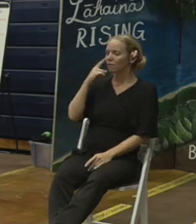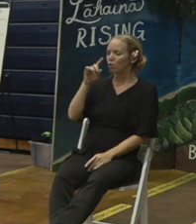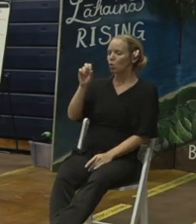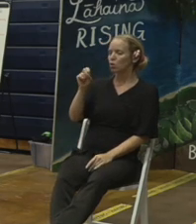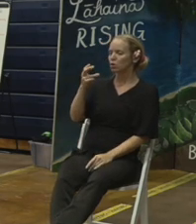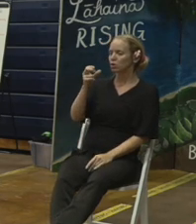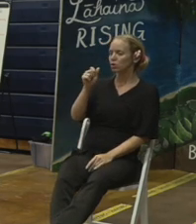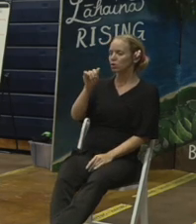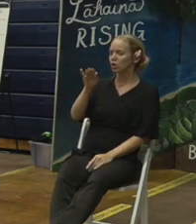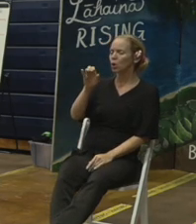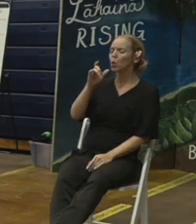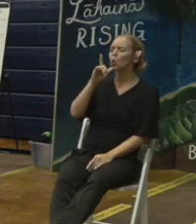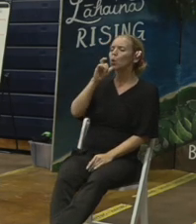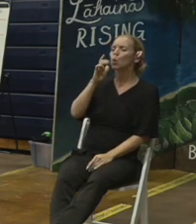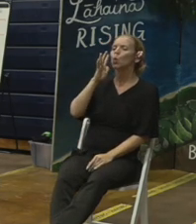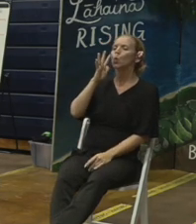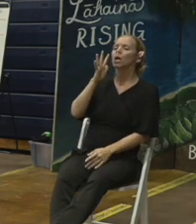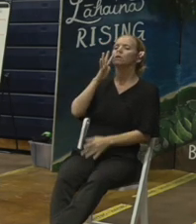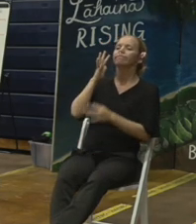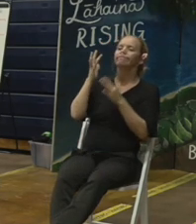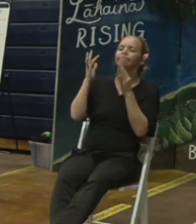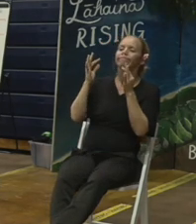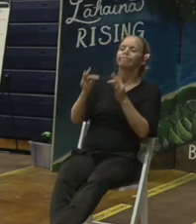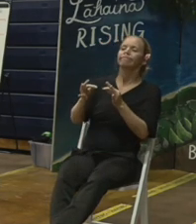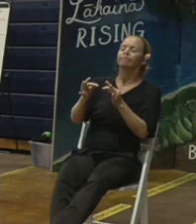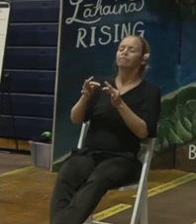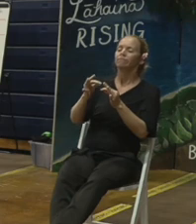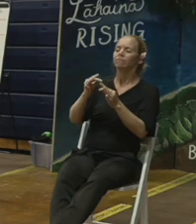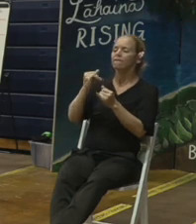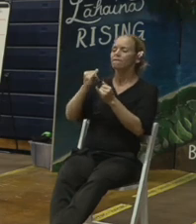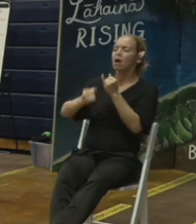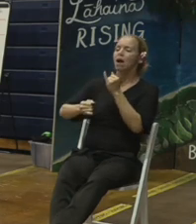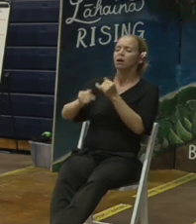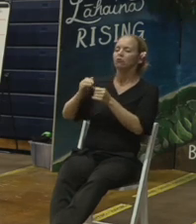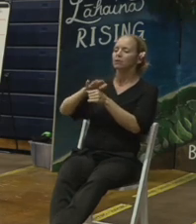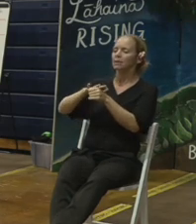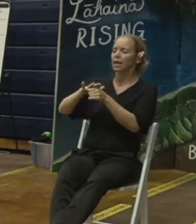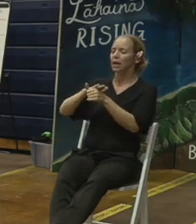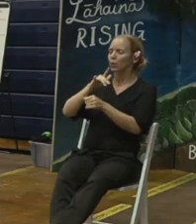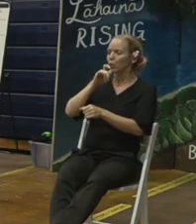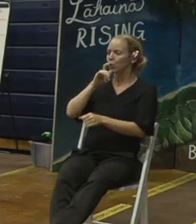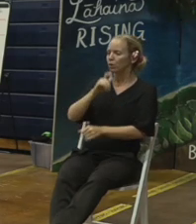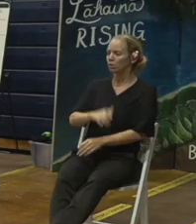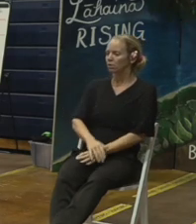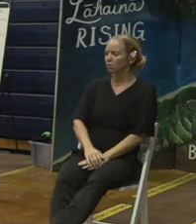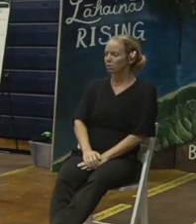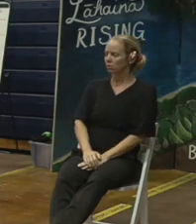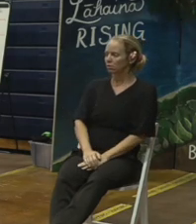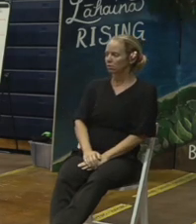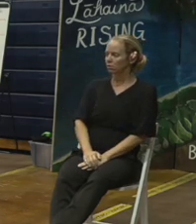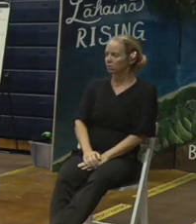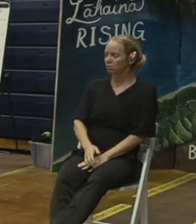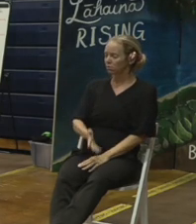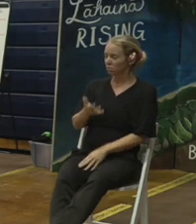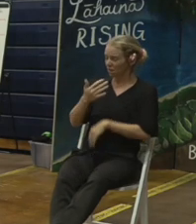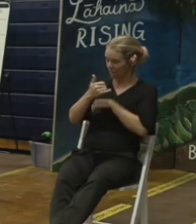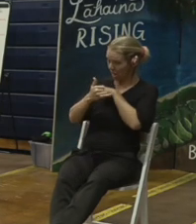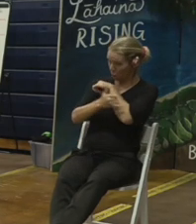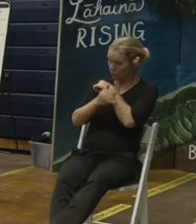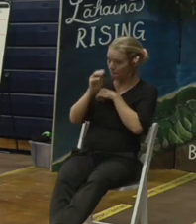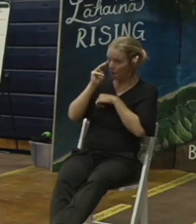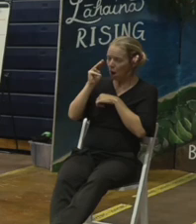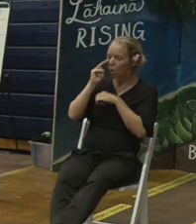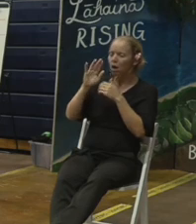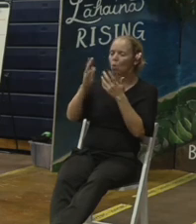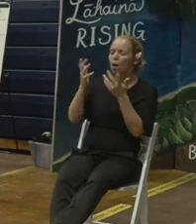which location or choice is made for the final disposition site since it's the final goes to county of Maui how is that process